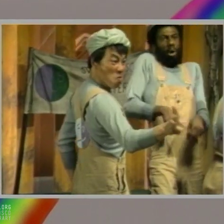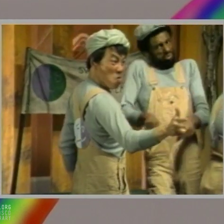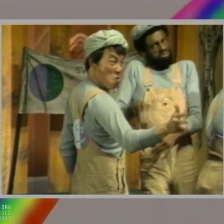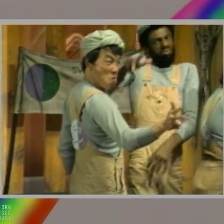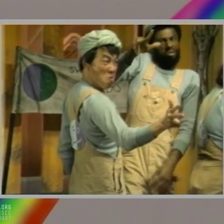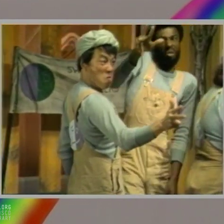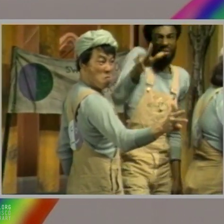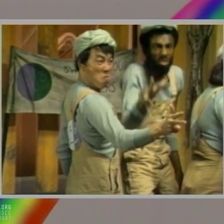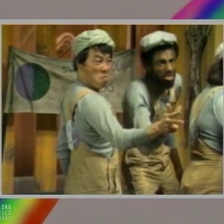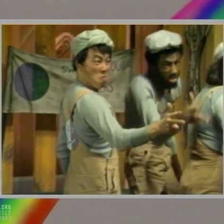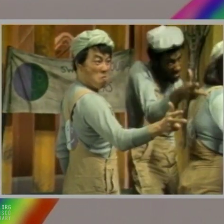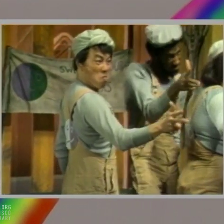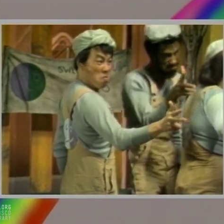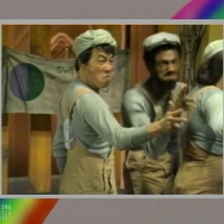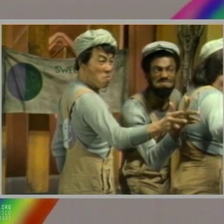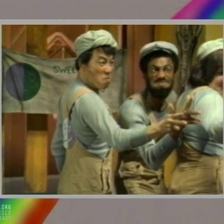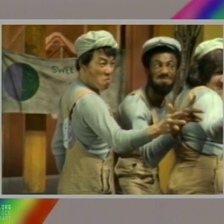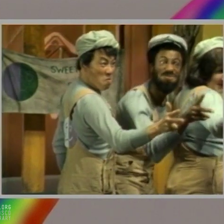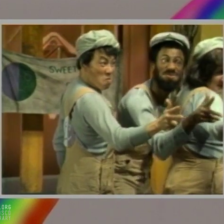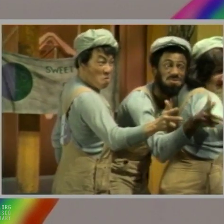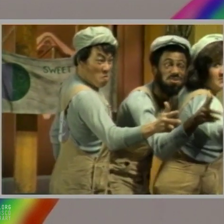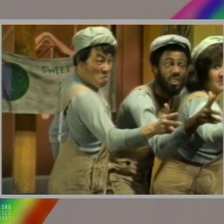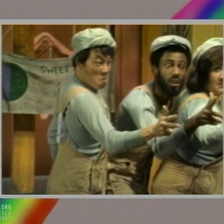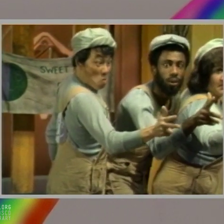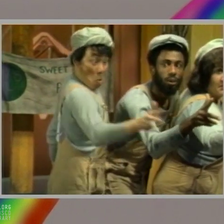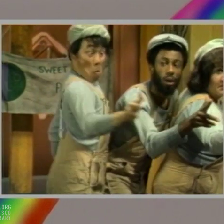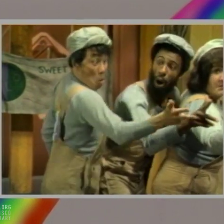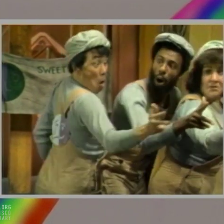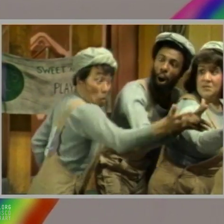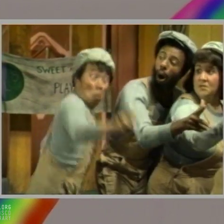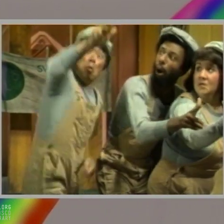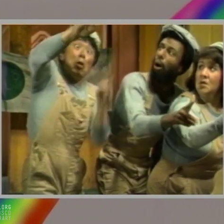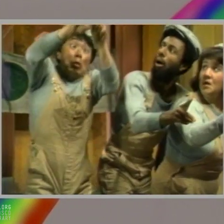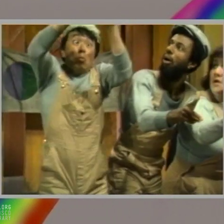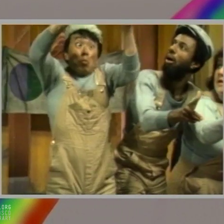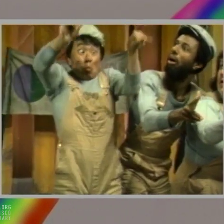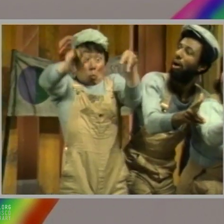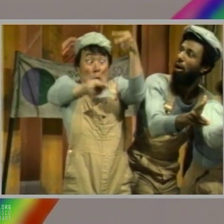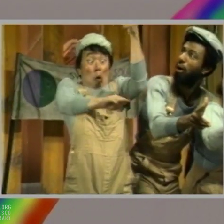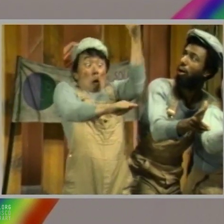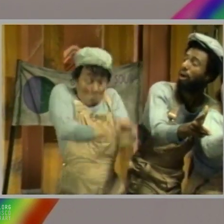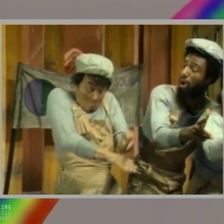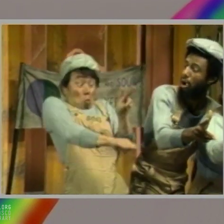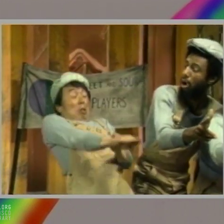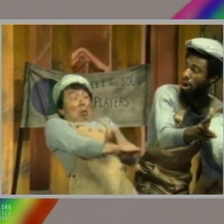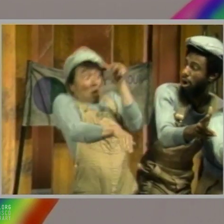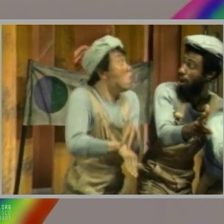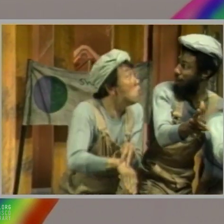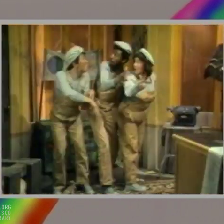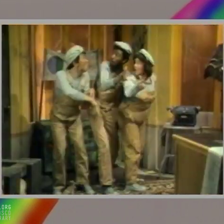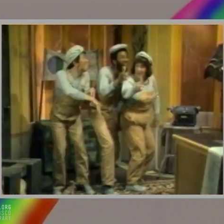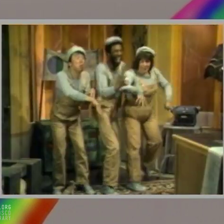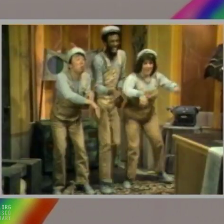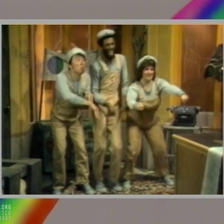with Sir Winston close behind. Oh, look at this. Oh, Harley's taking a spill. But he's okay.